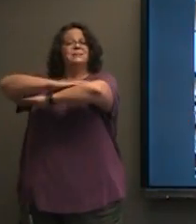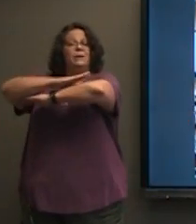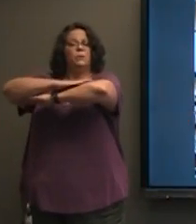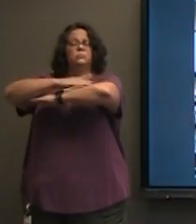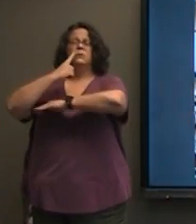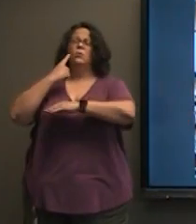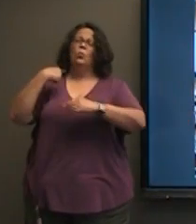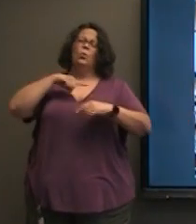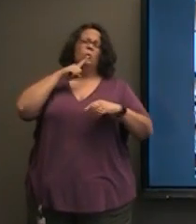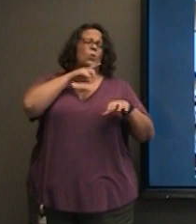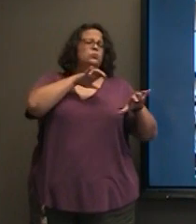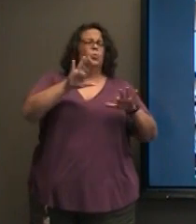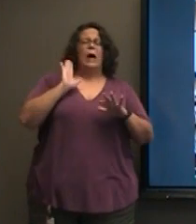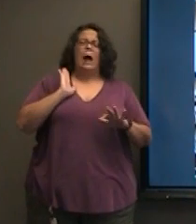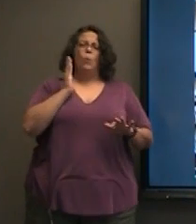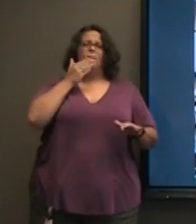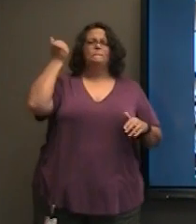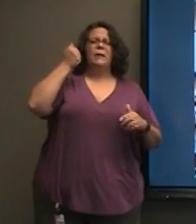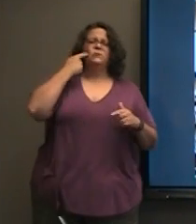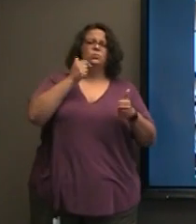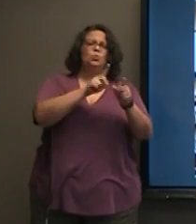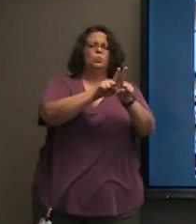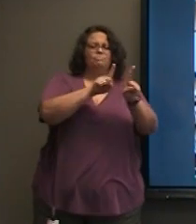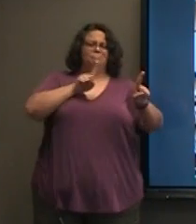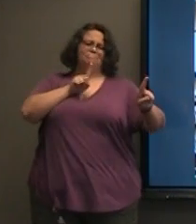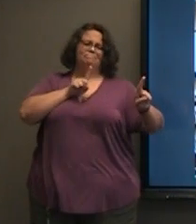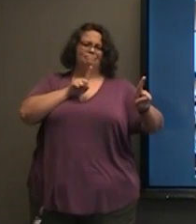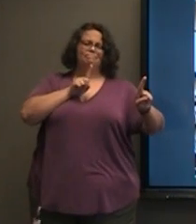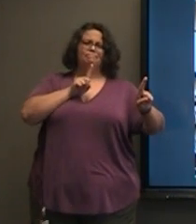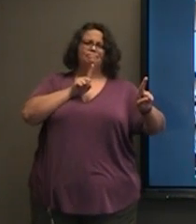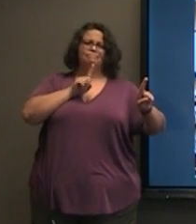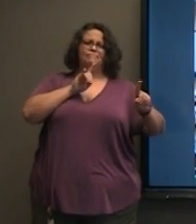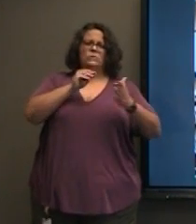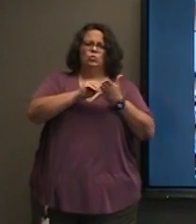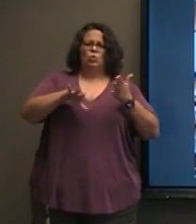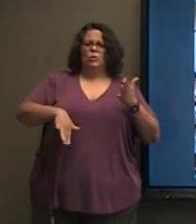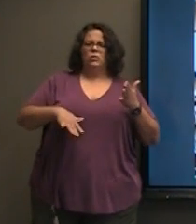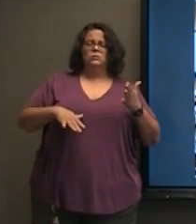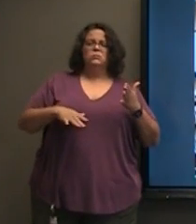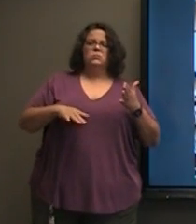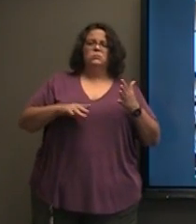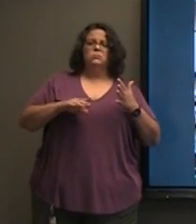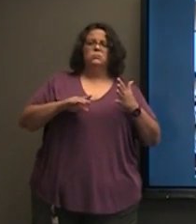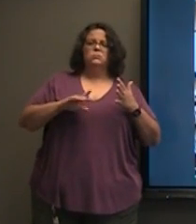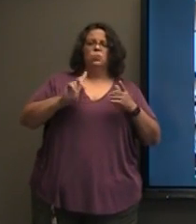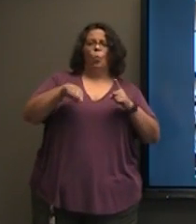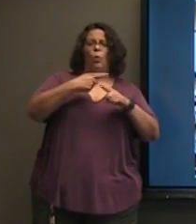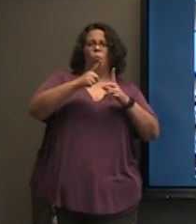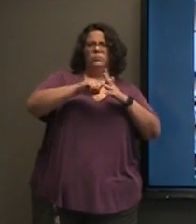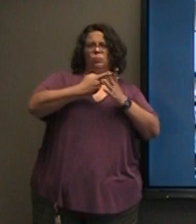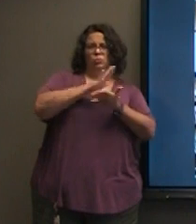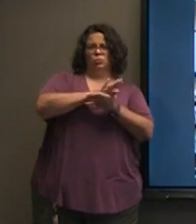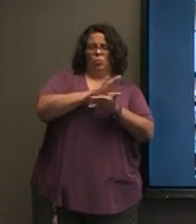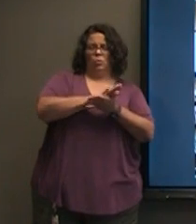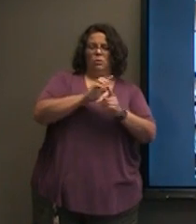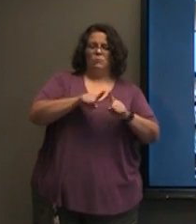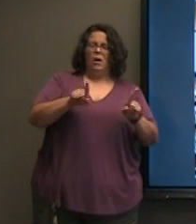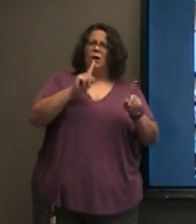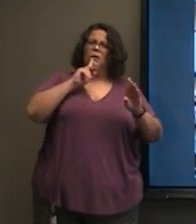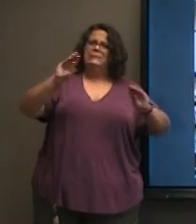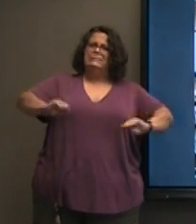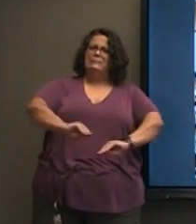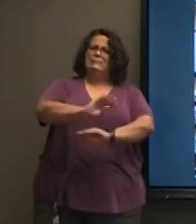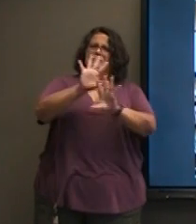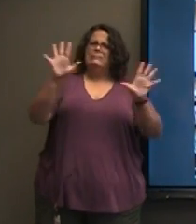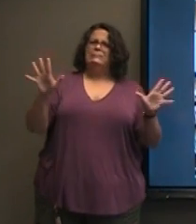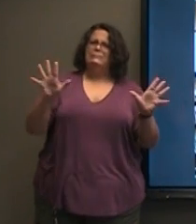absolute best to physically and social distance our kids once the school year gets underway. But I need to be completely transparent